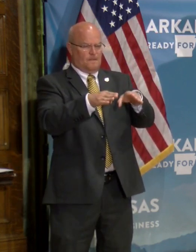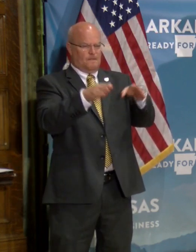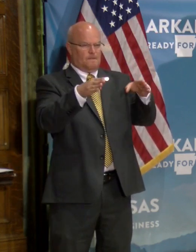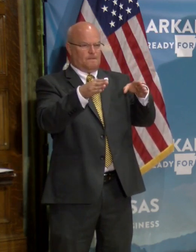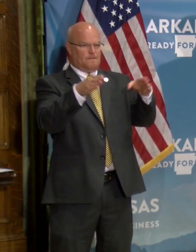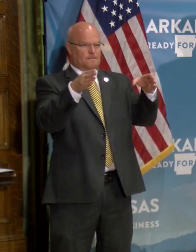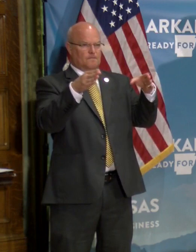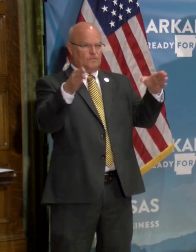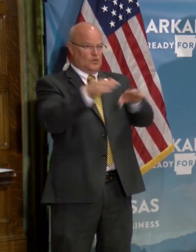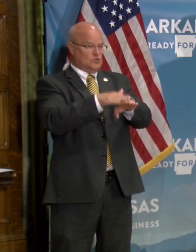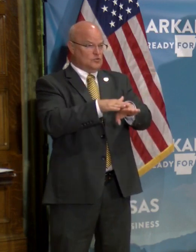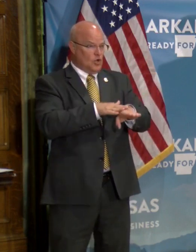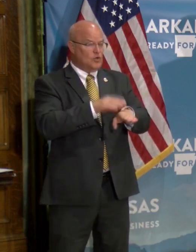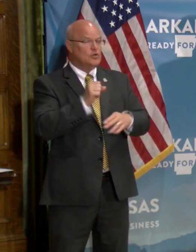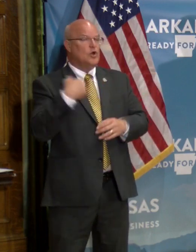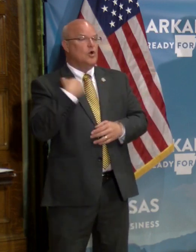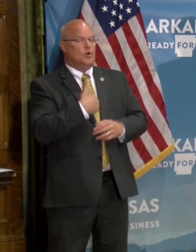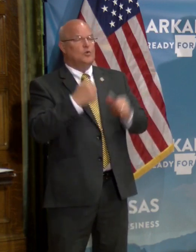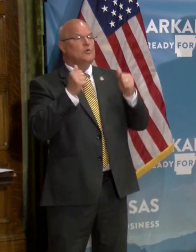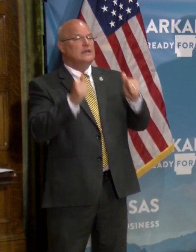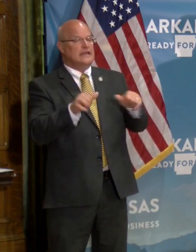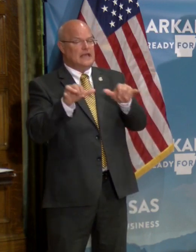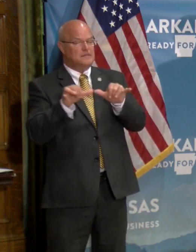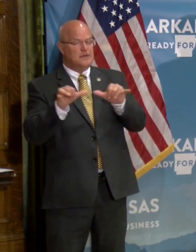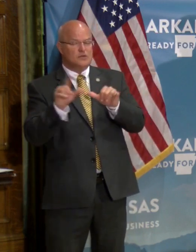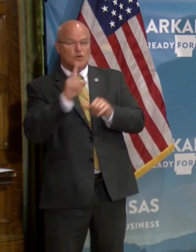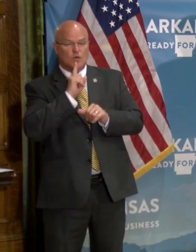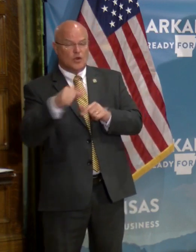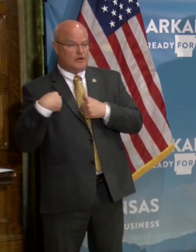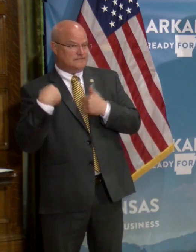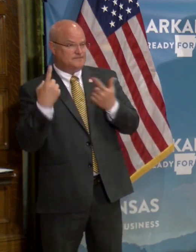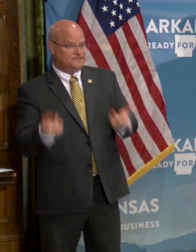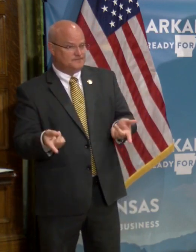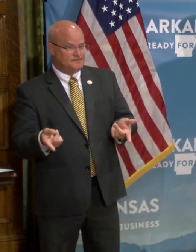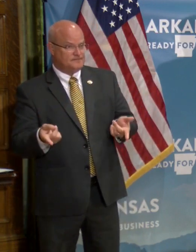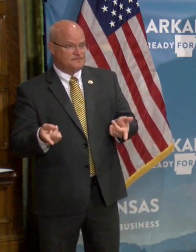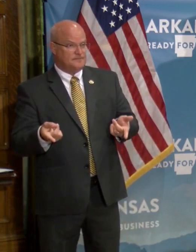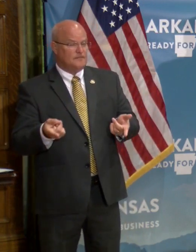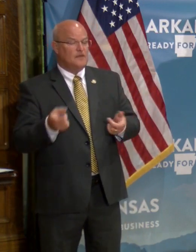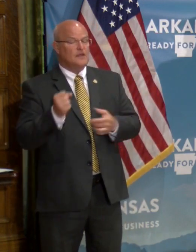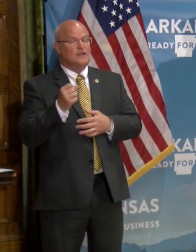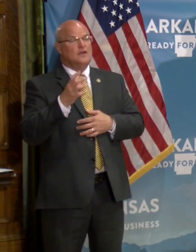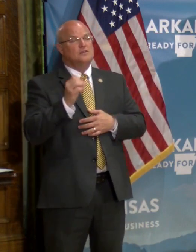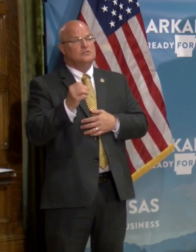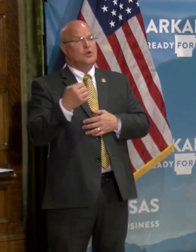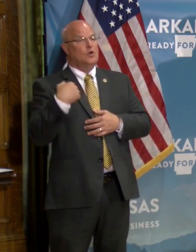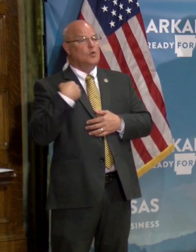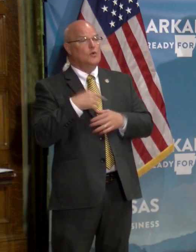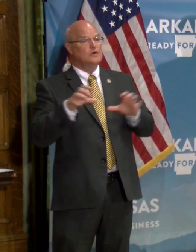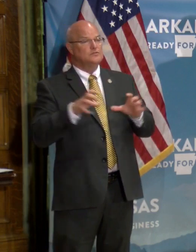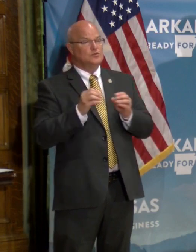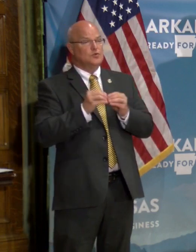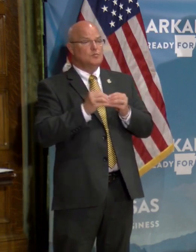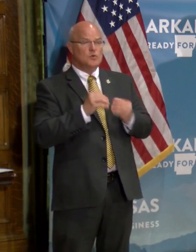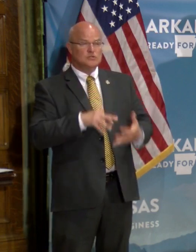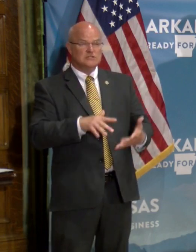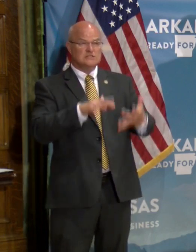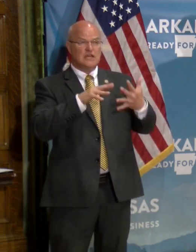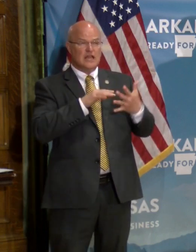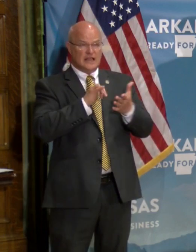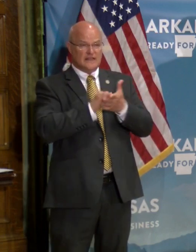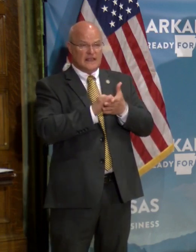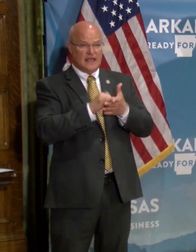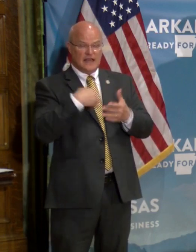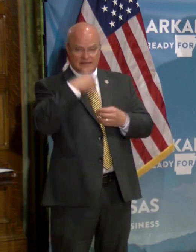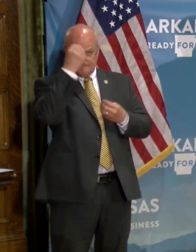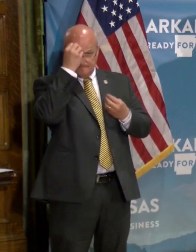restrictions, uh, gradually so we can measure where we are. Uh, and so we're going to do a lot more studying on it. Uh,